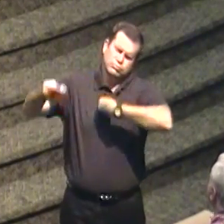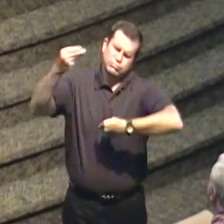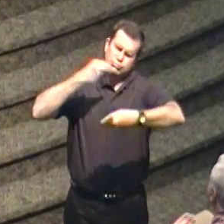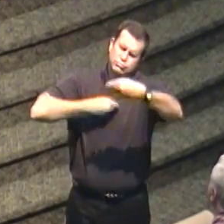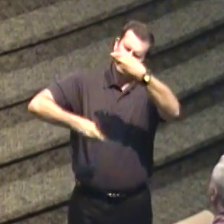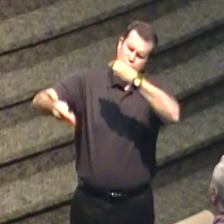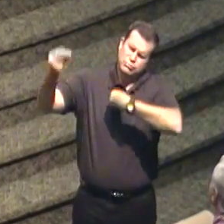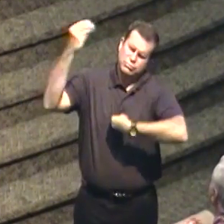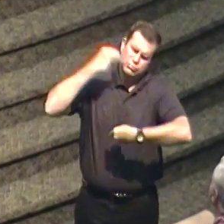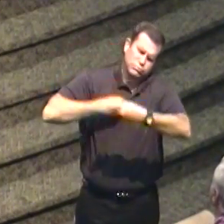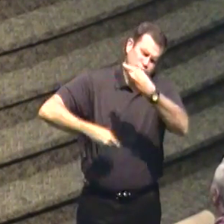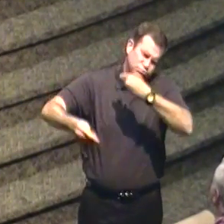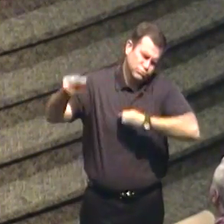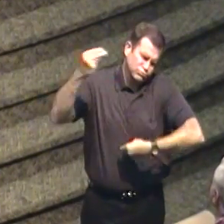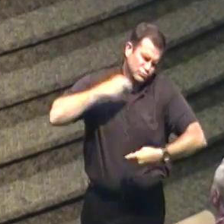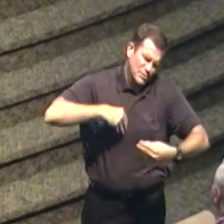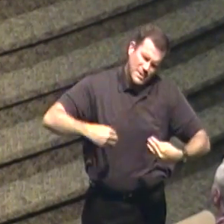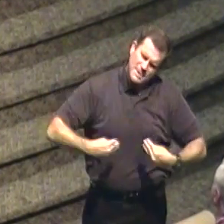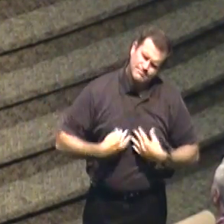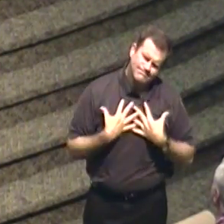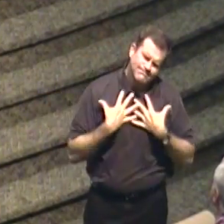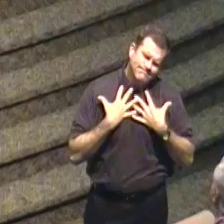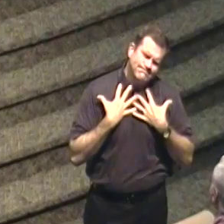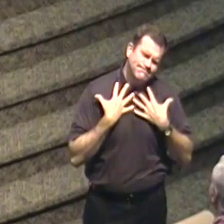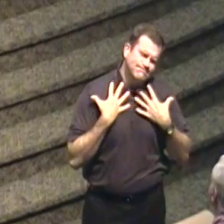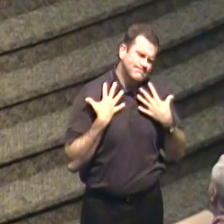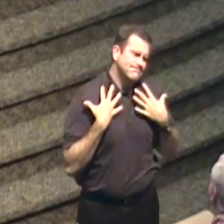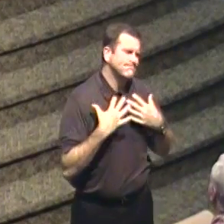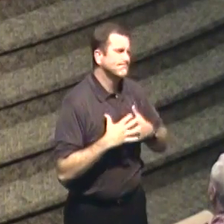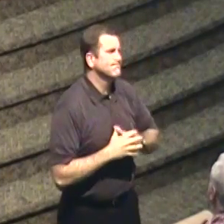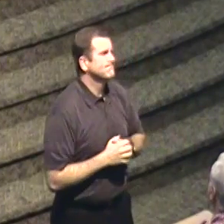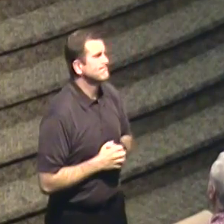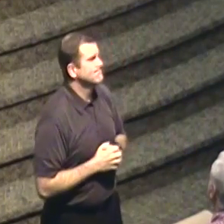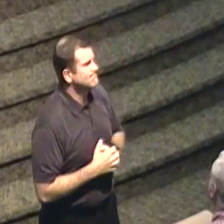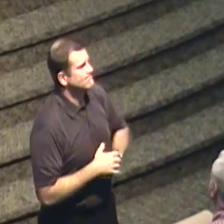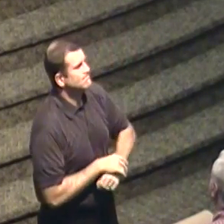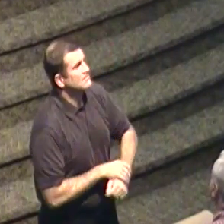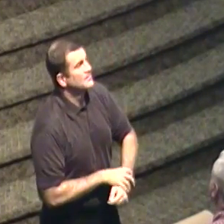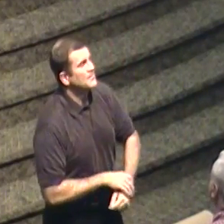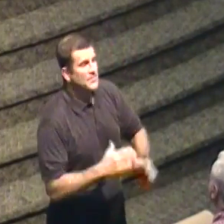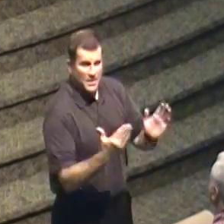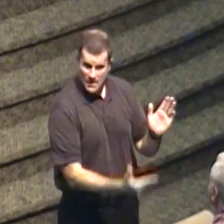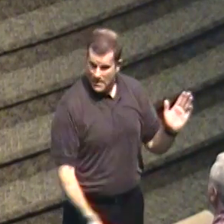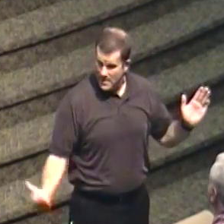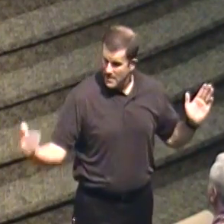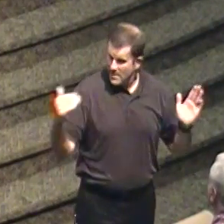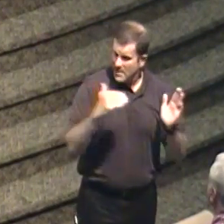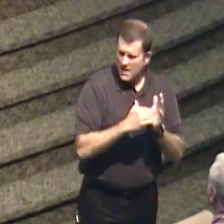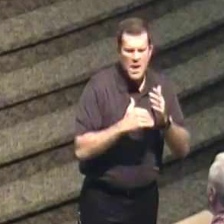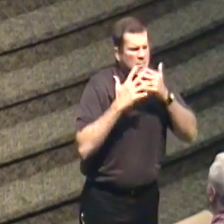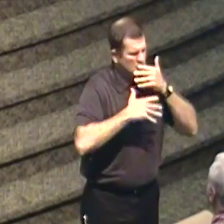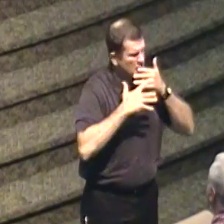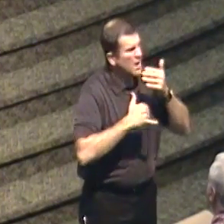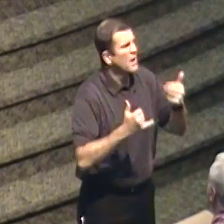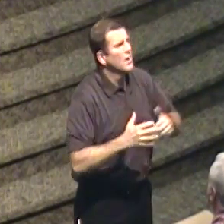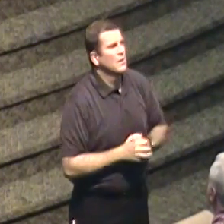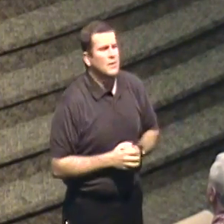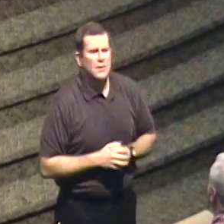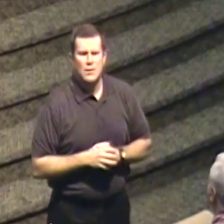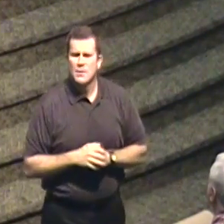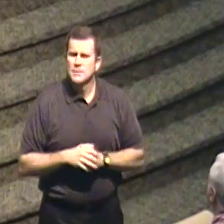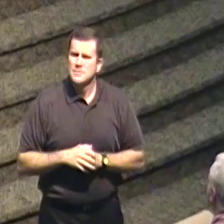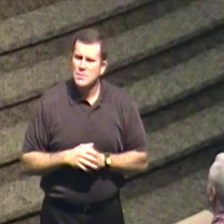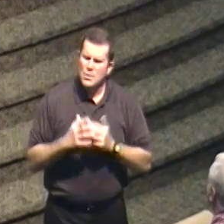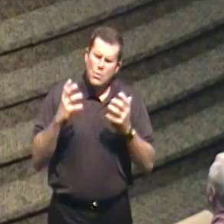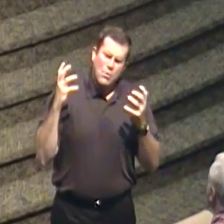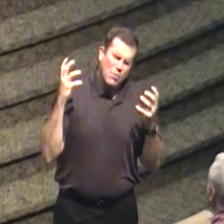He brings me to you. One more time. Hold the blood. Sing it to him one more time.